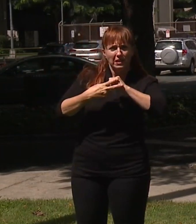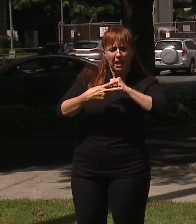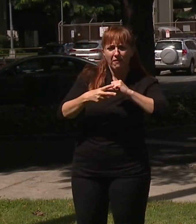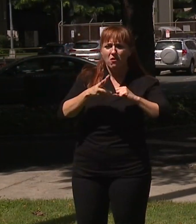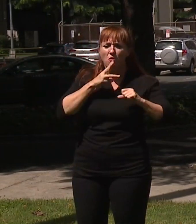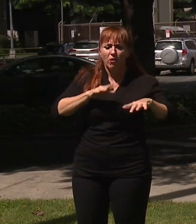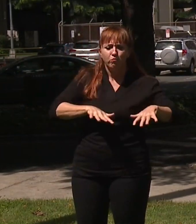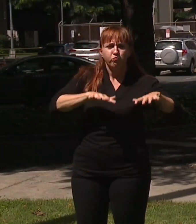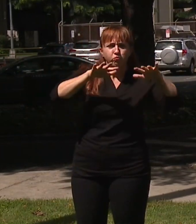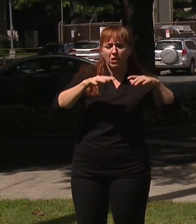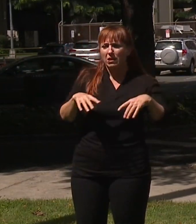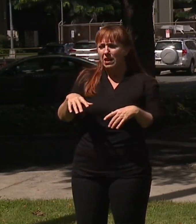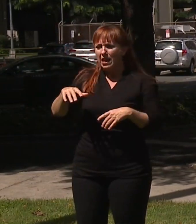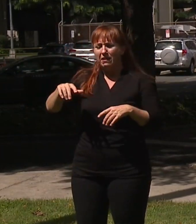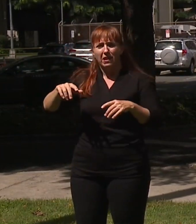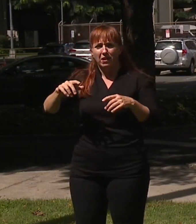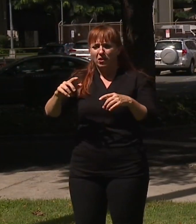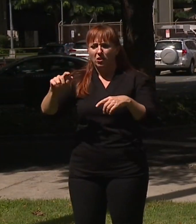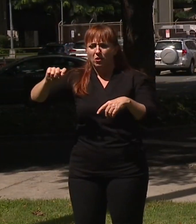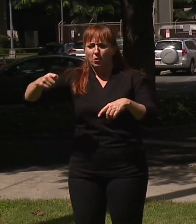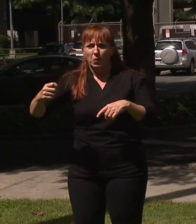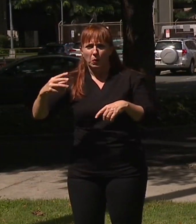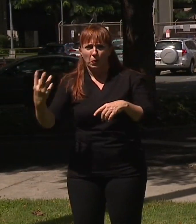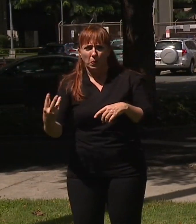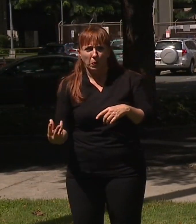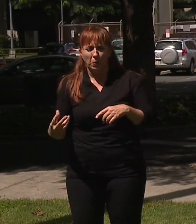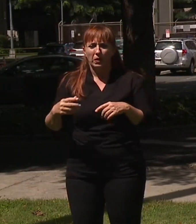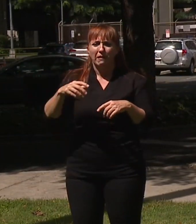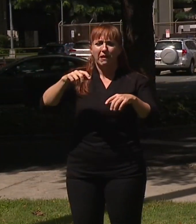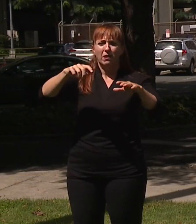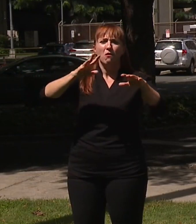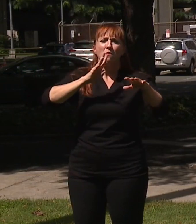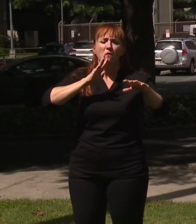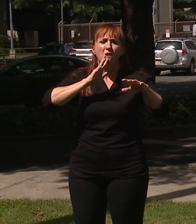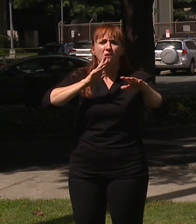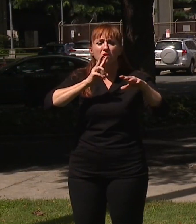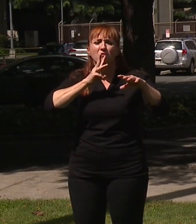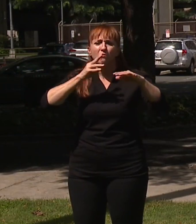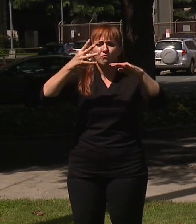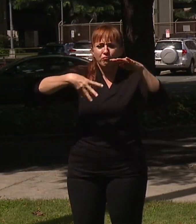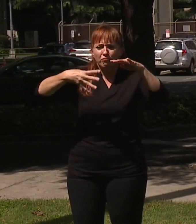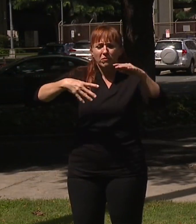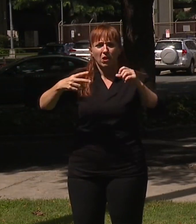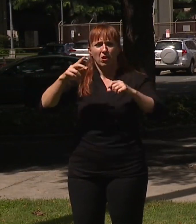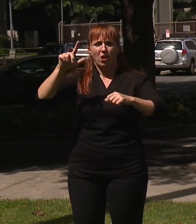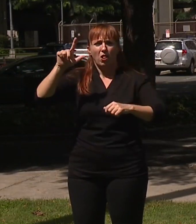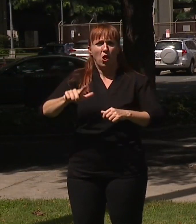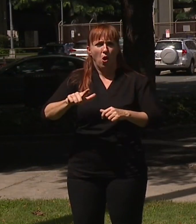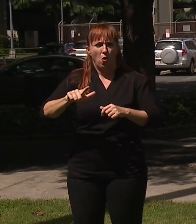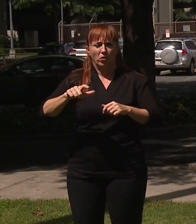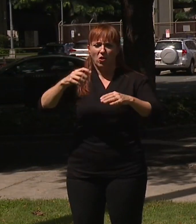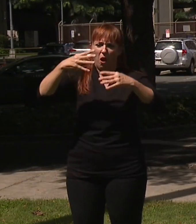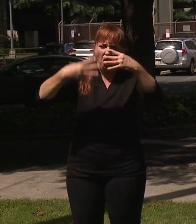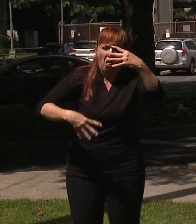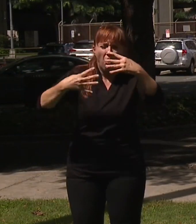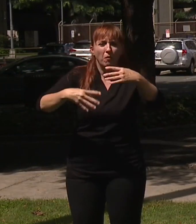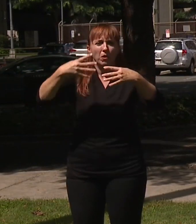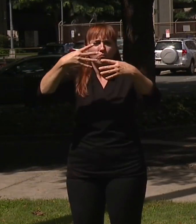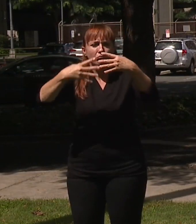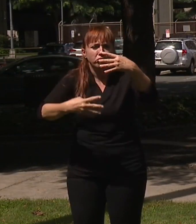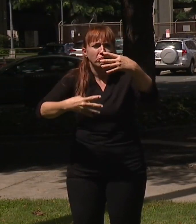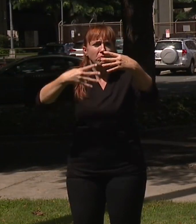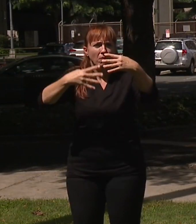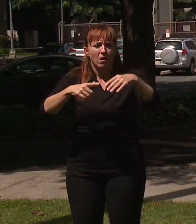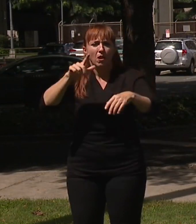low flow sinks and toilets in city facilities to conserve water as well as energy. That's also a big